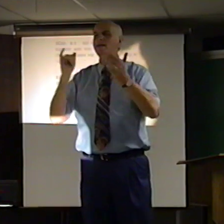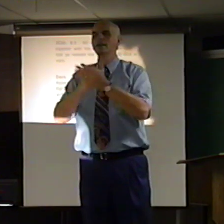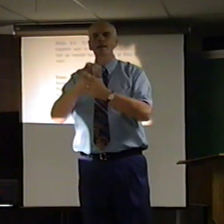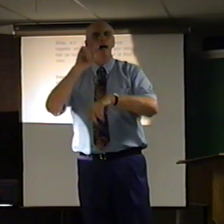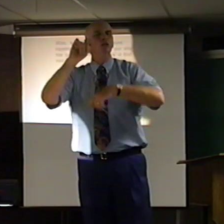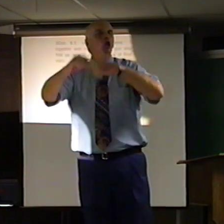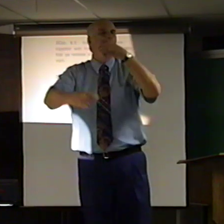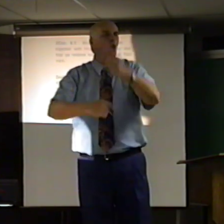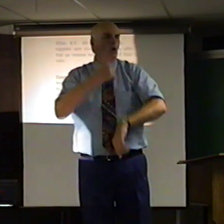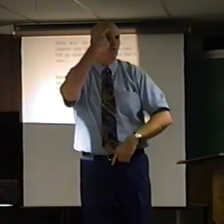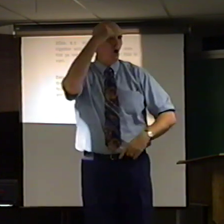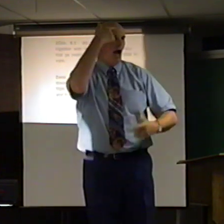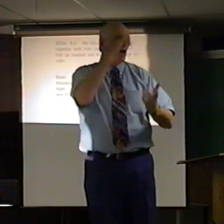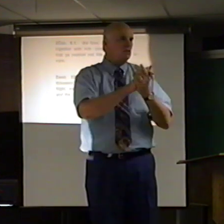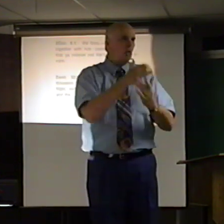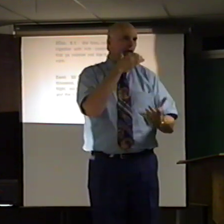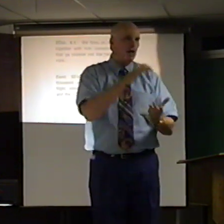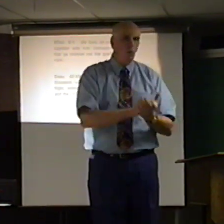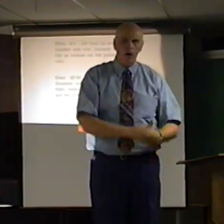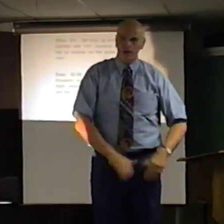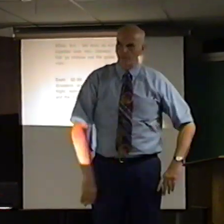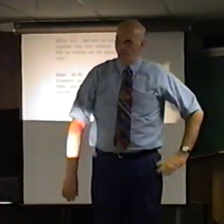That goes for happen and right.